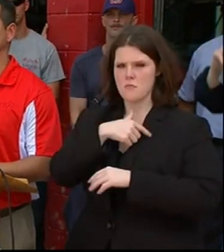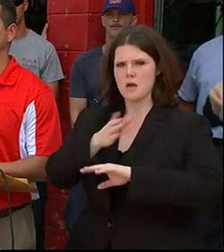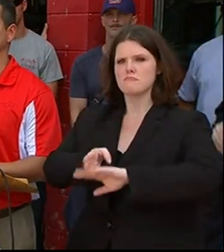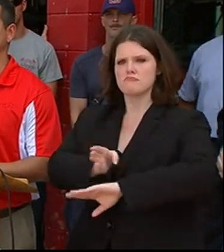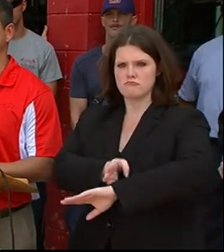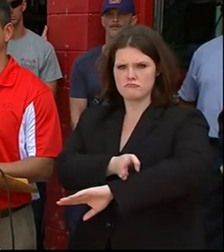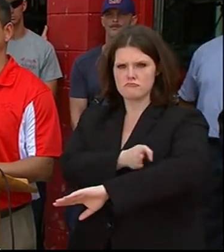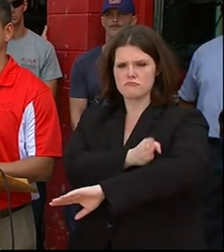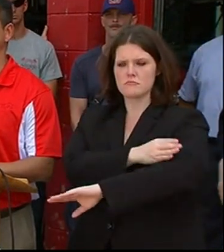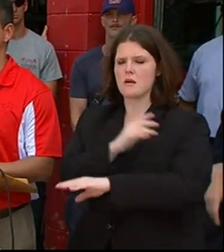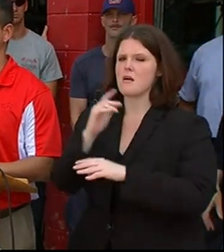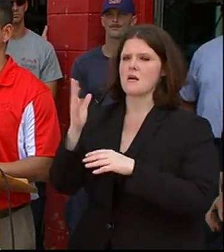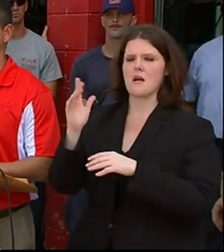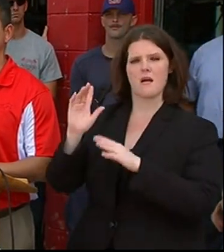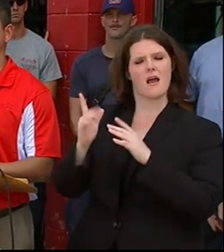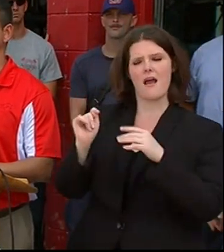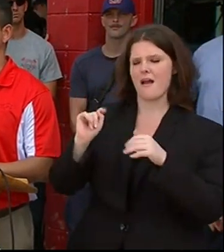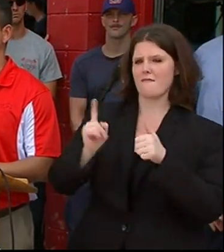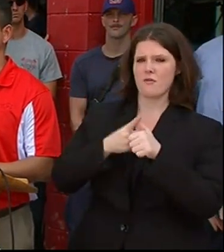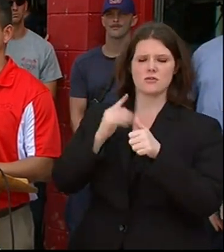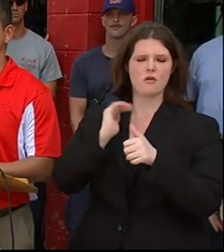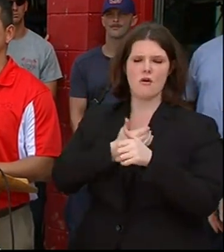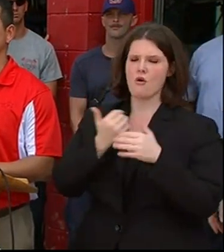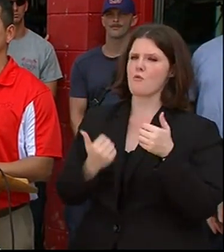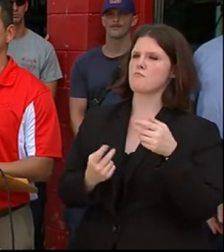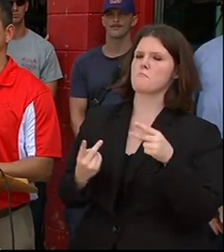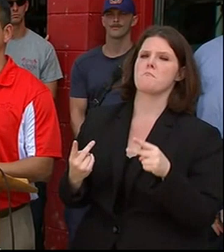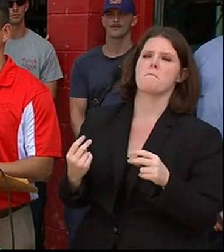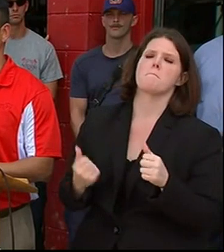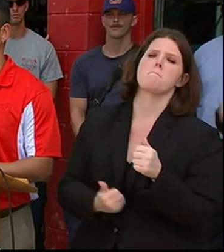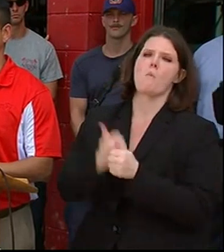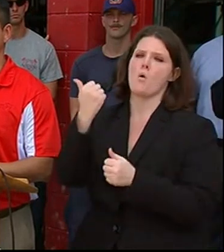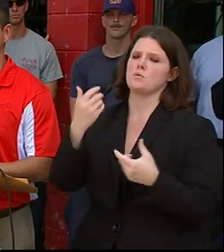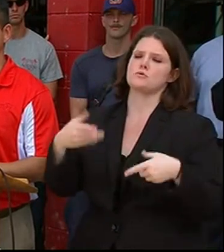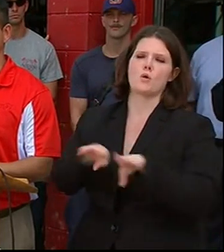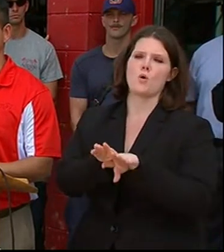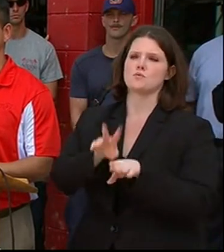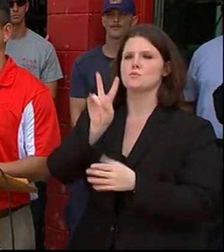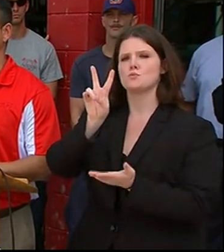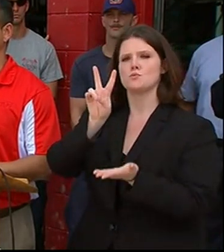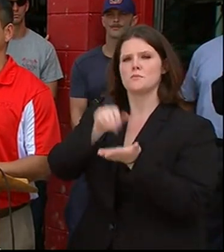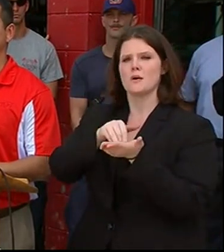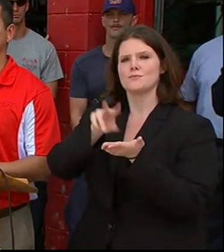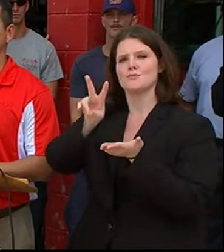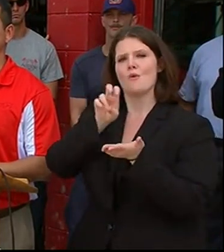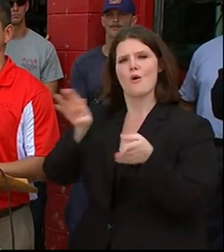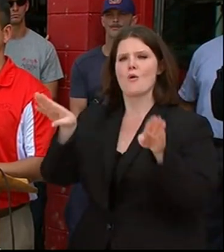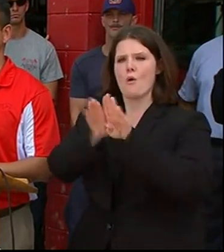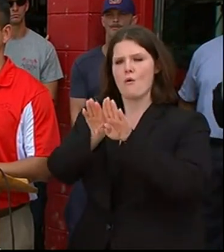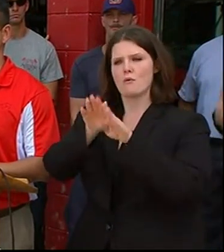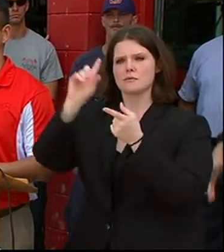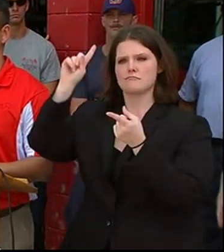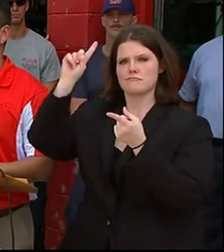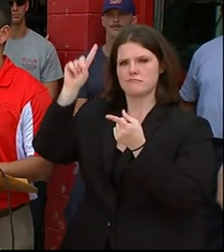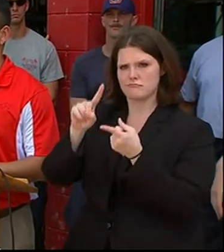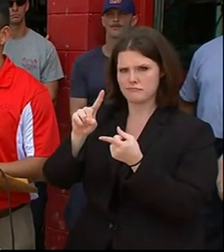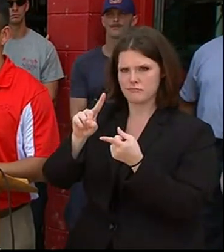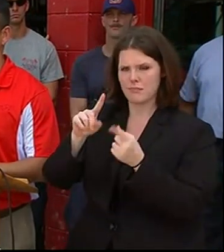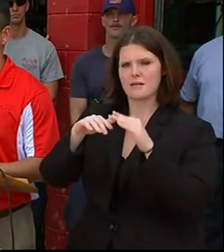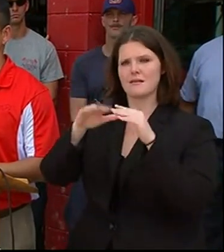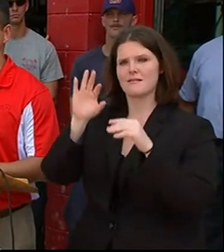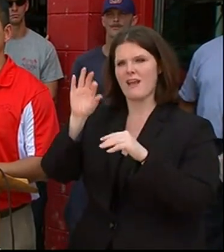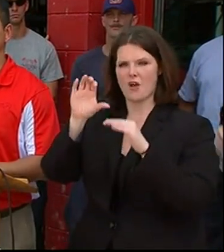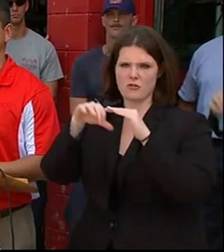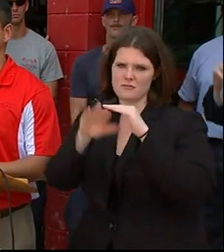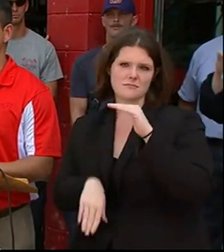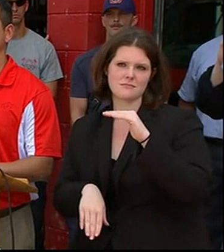We have at the peak we had over 2200 roads that were closed and now that has been reduced to less than